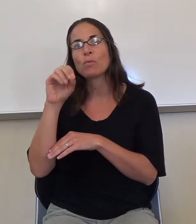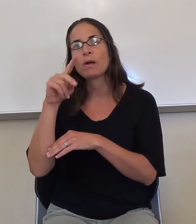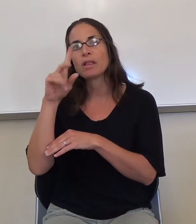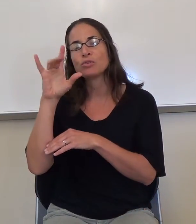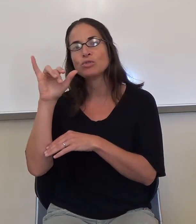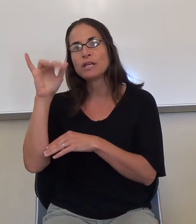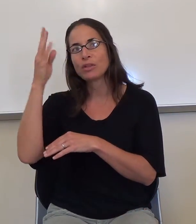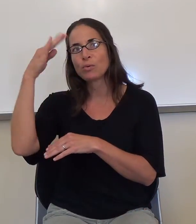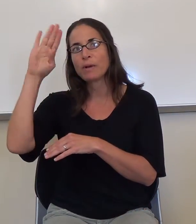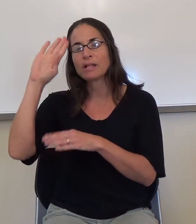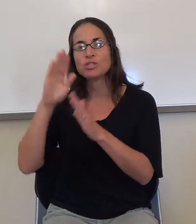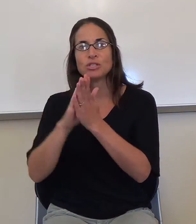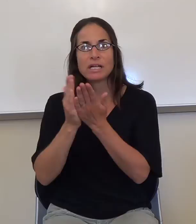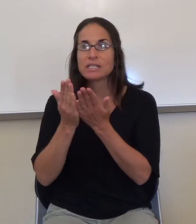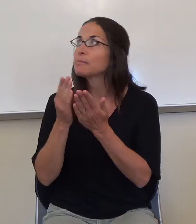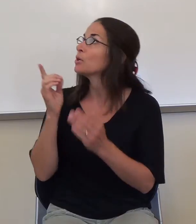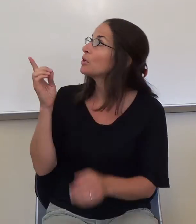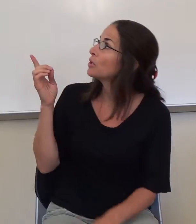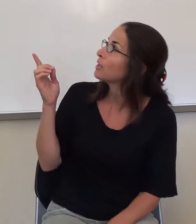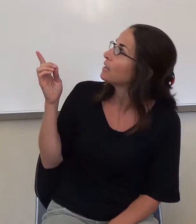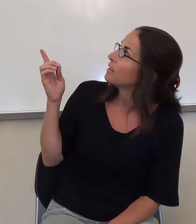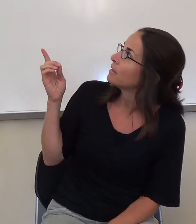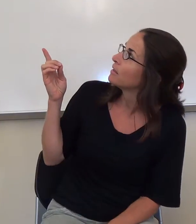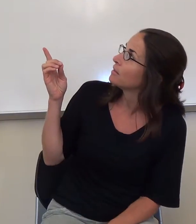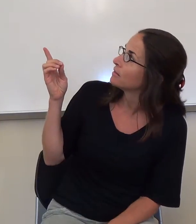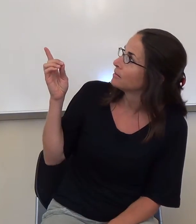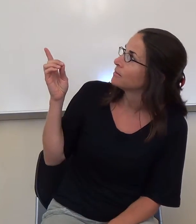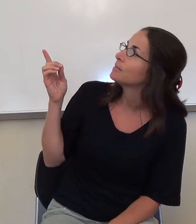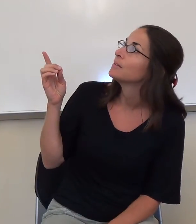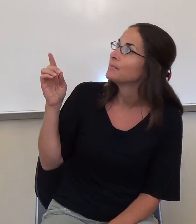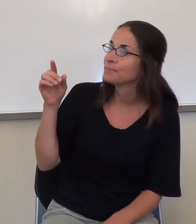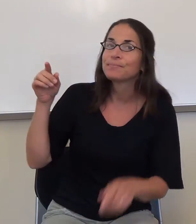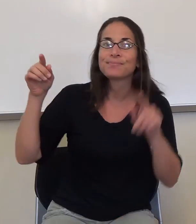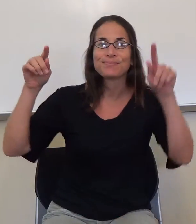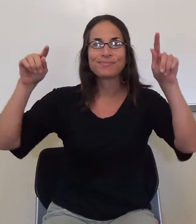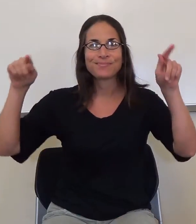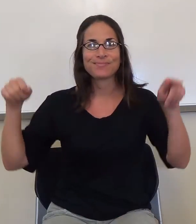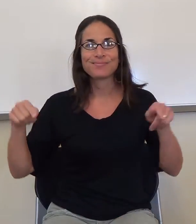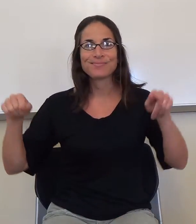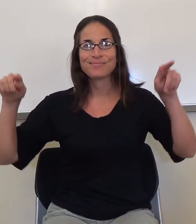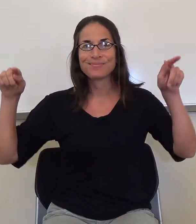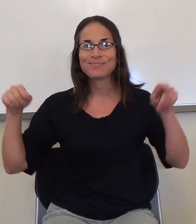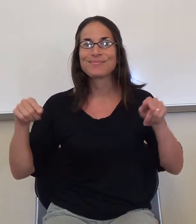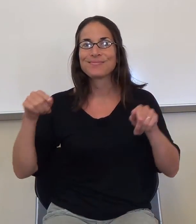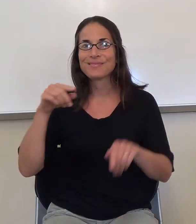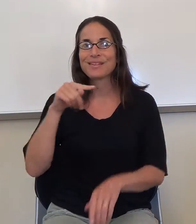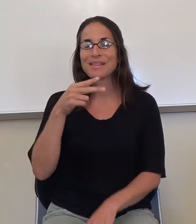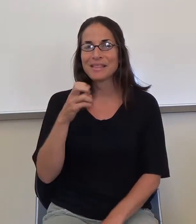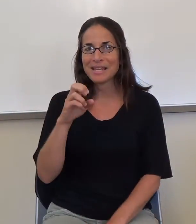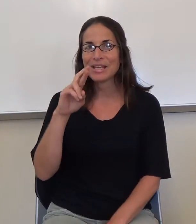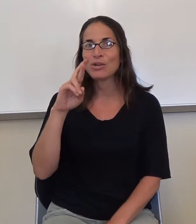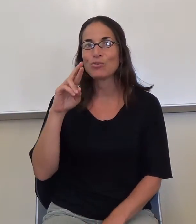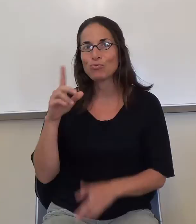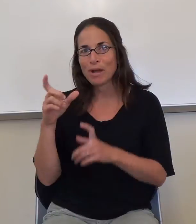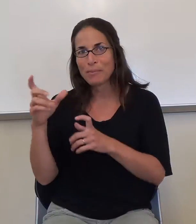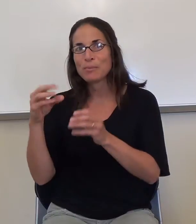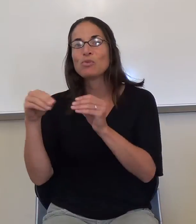That's it. And that's what I want you to write down. If you are given a flat out crusade.